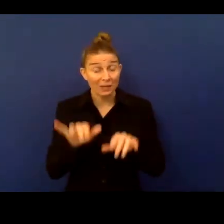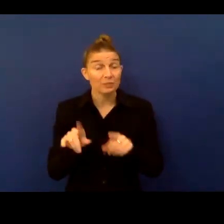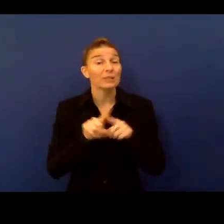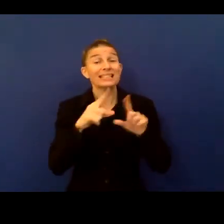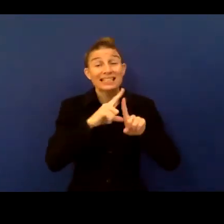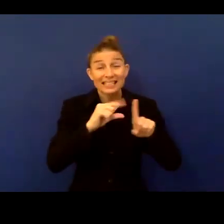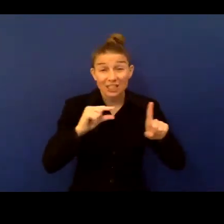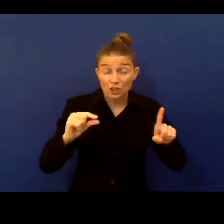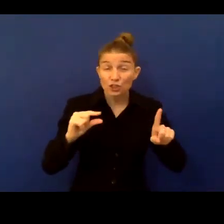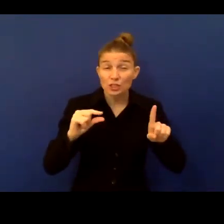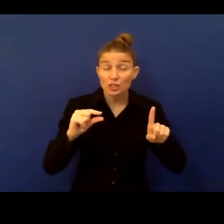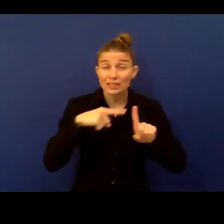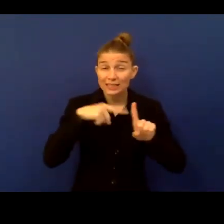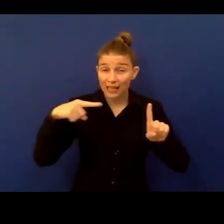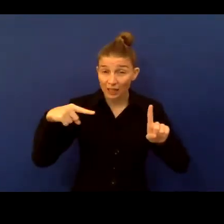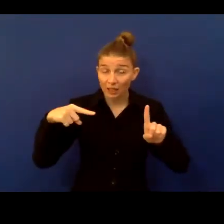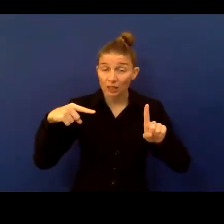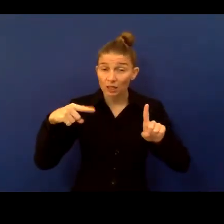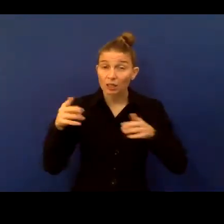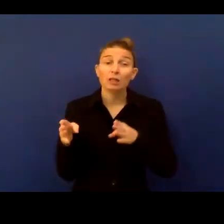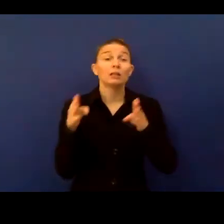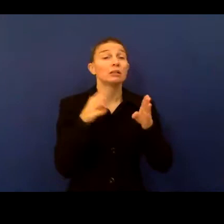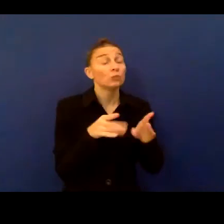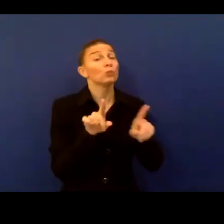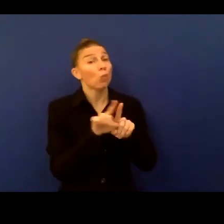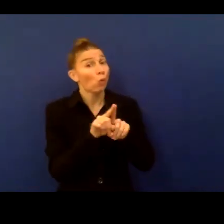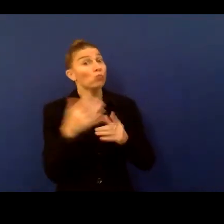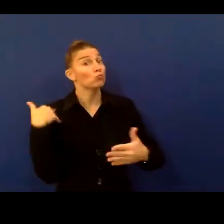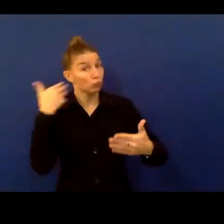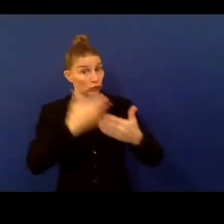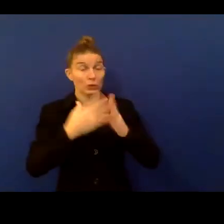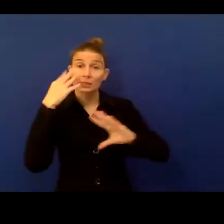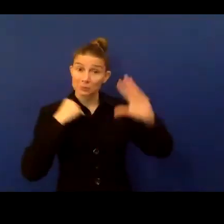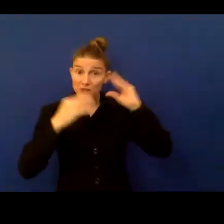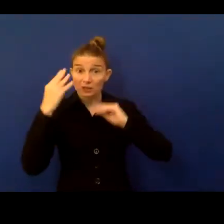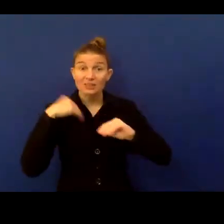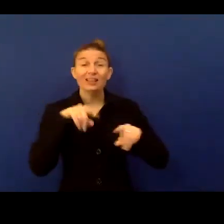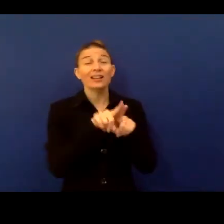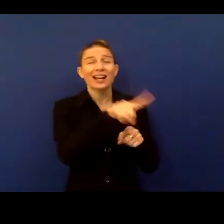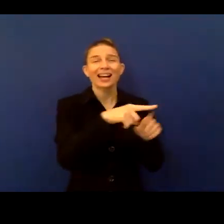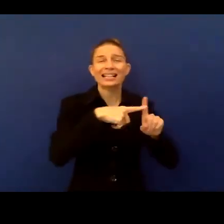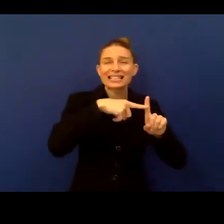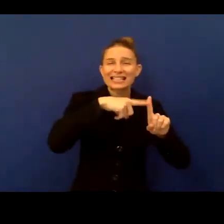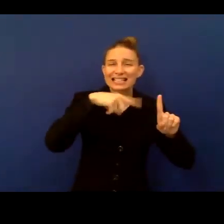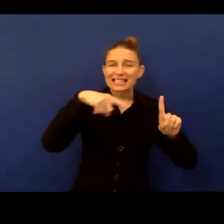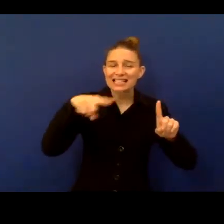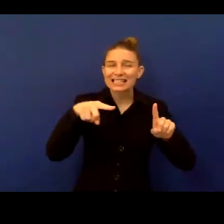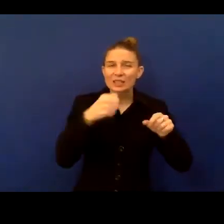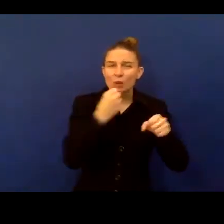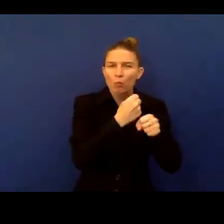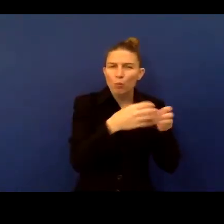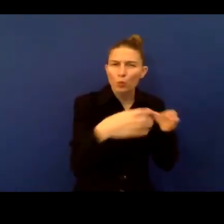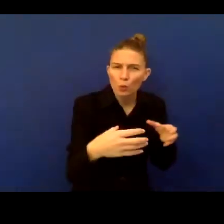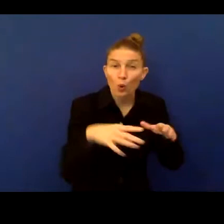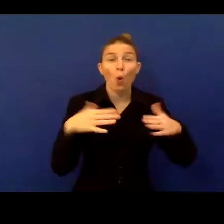production of statistics. We have a lot of experience or statistics bureau, a lot of experience with working with registers,